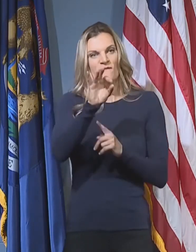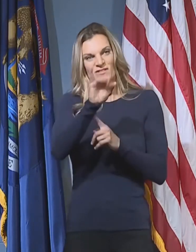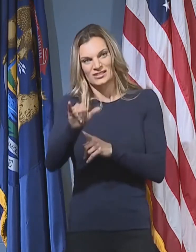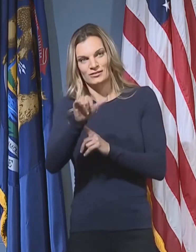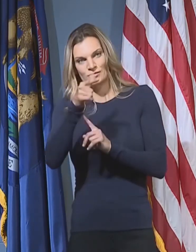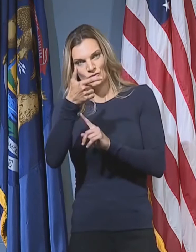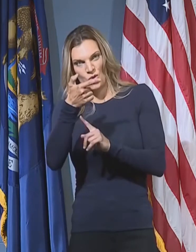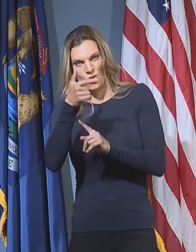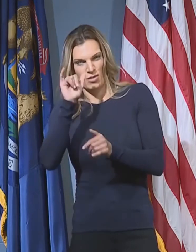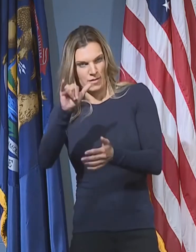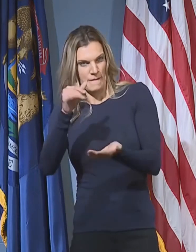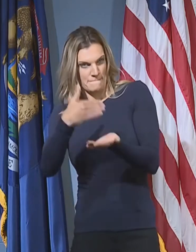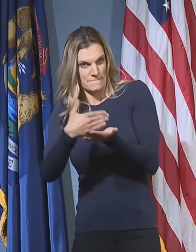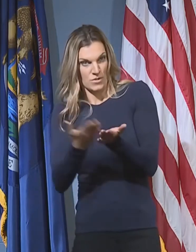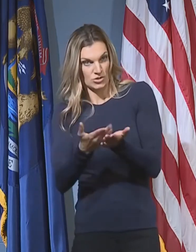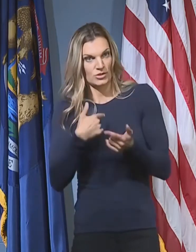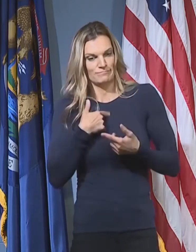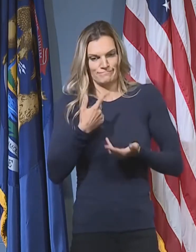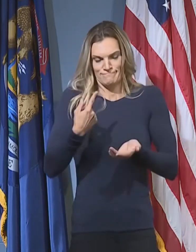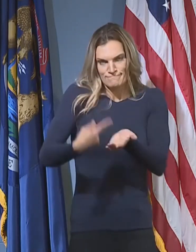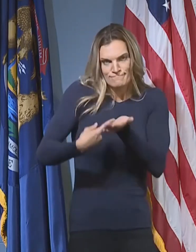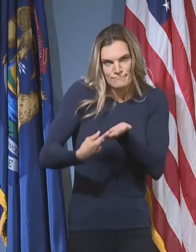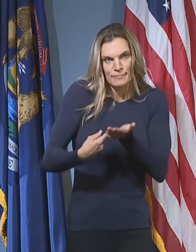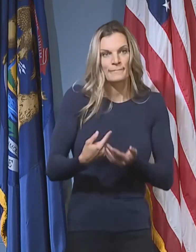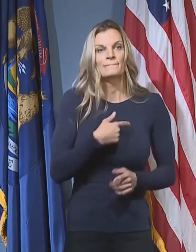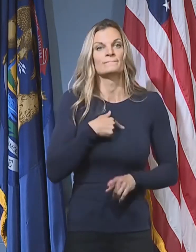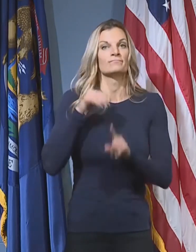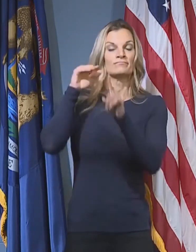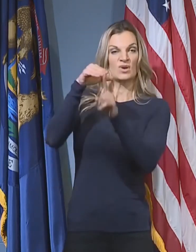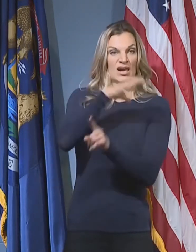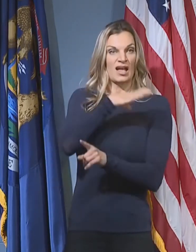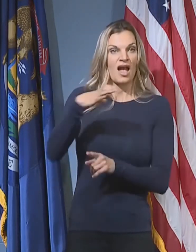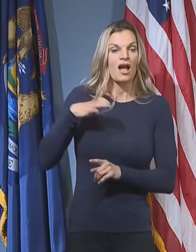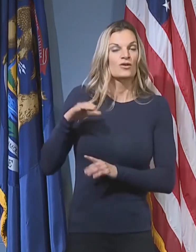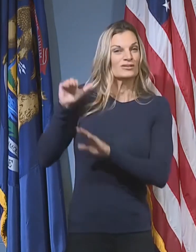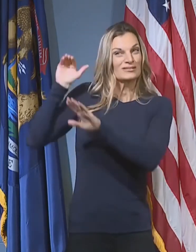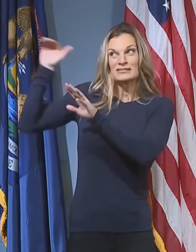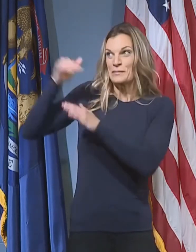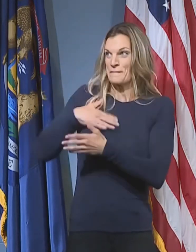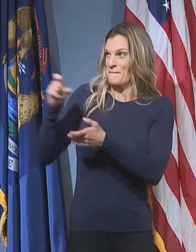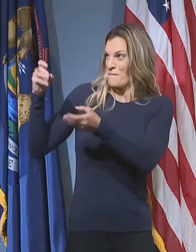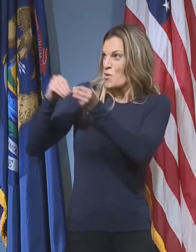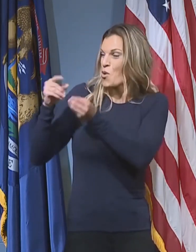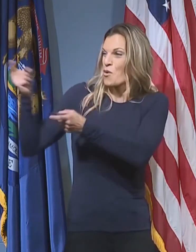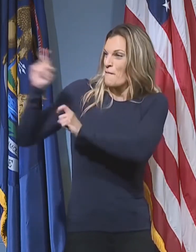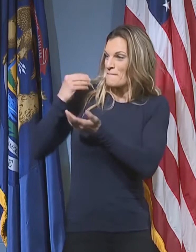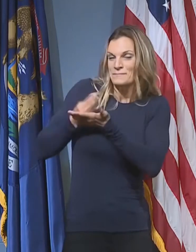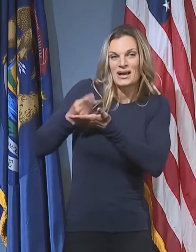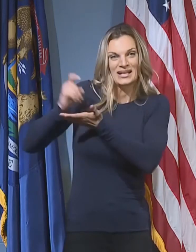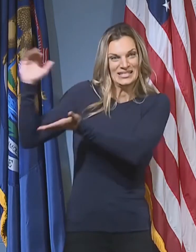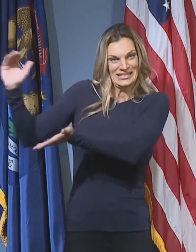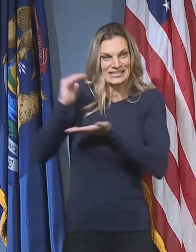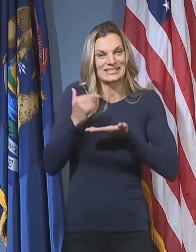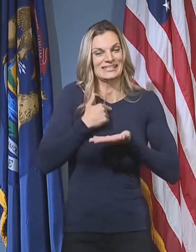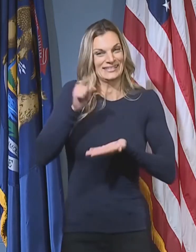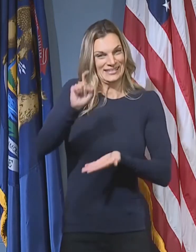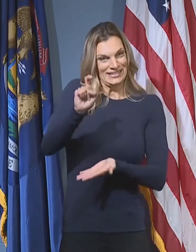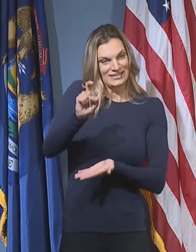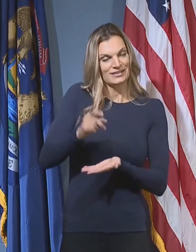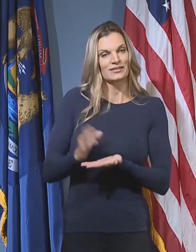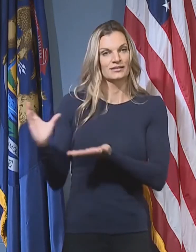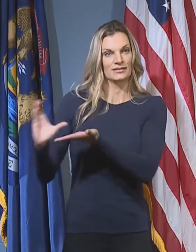21 budget. We also called on Congress for additional funding. Those two things